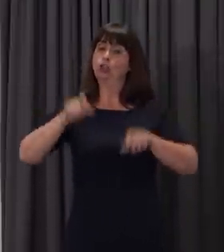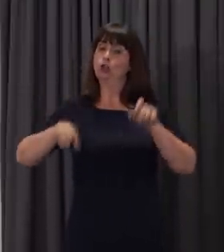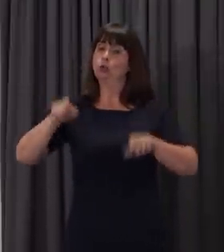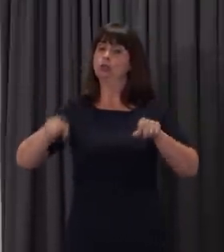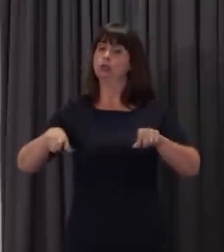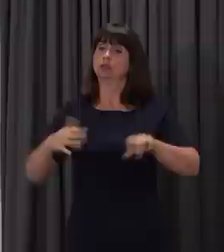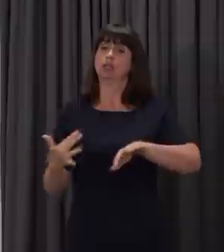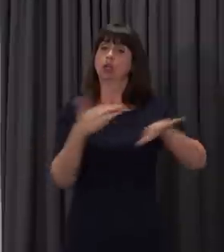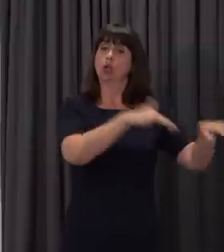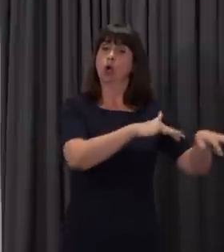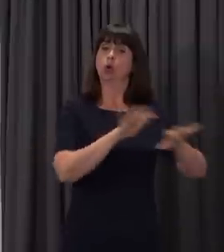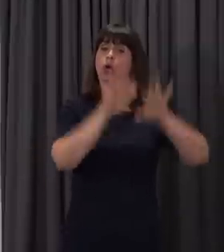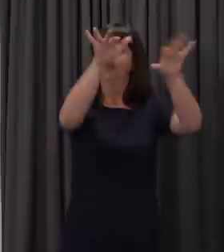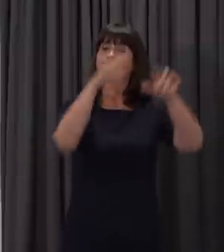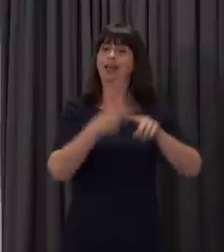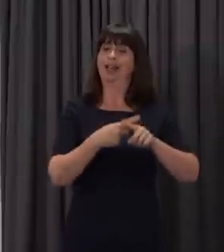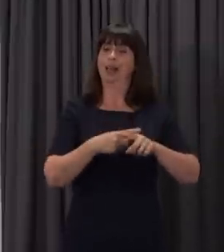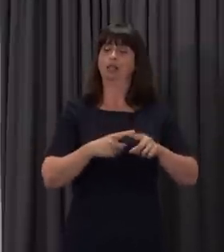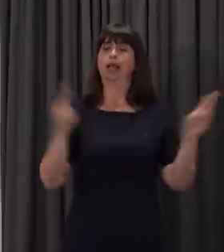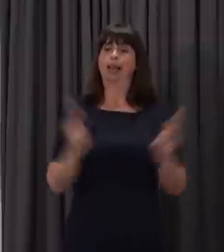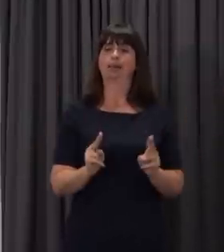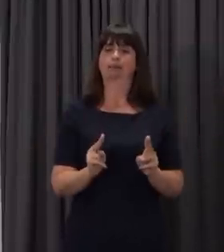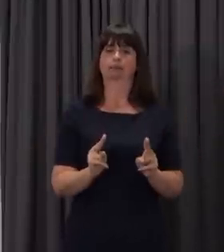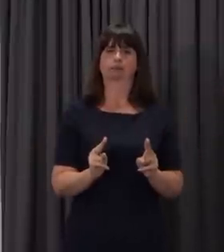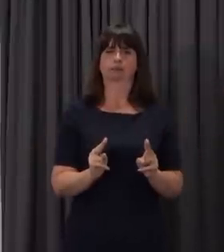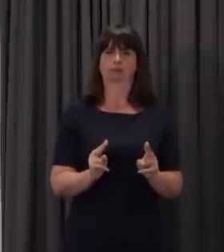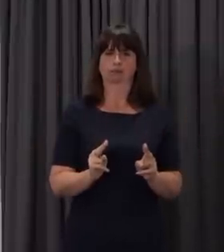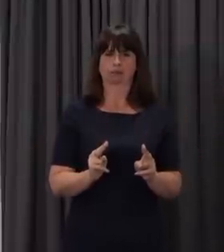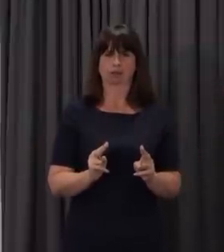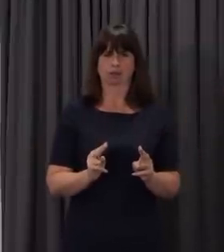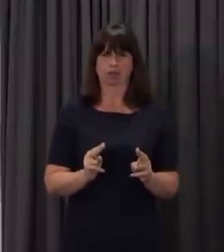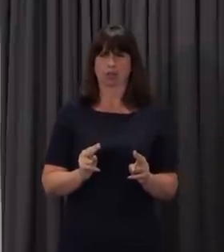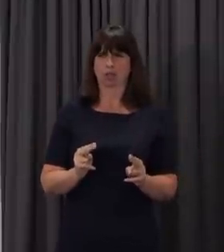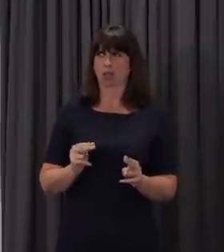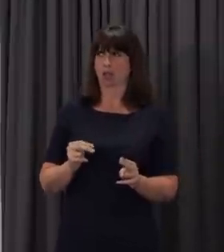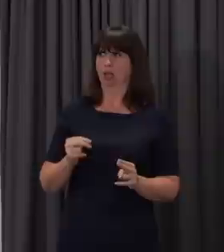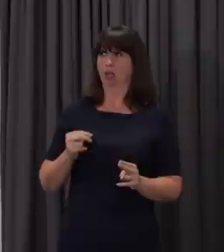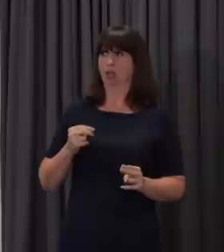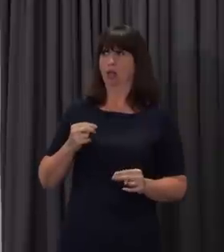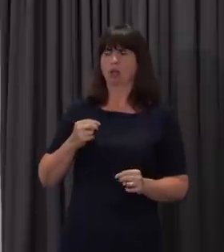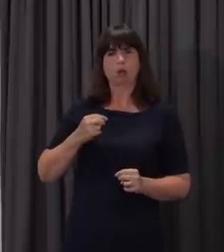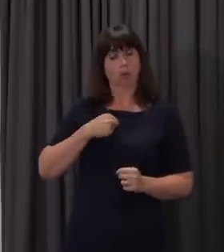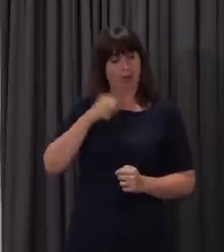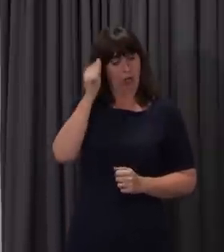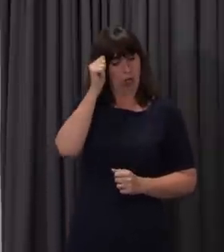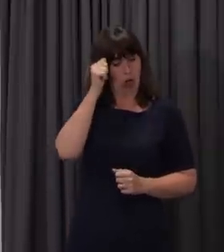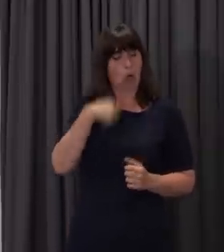her jurisdiction. There had been agreement that each system would bring in student number controls.